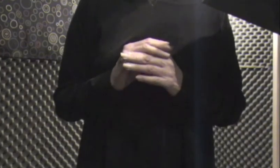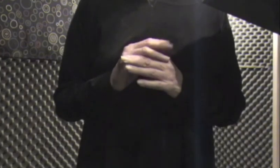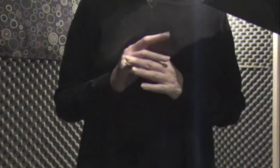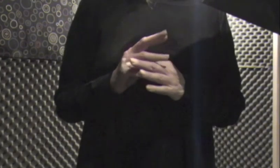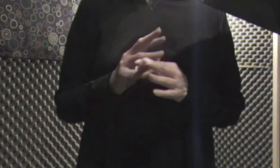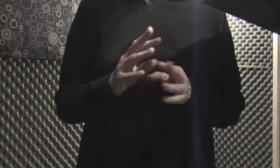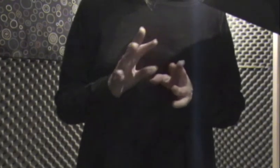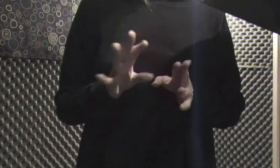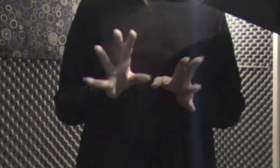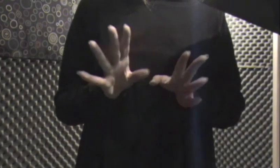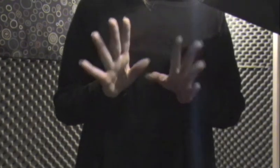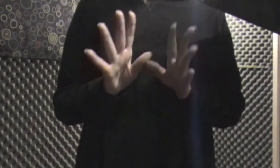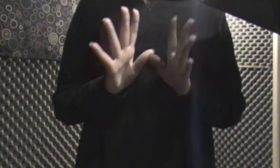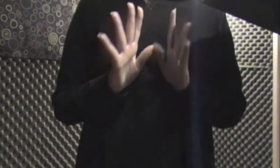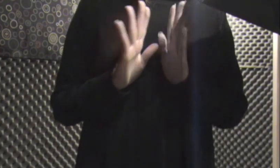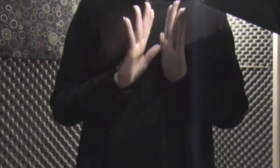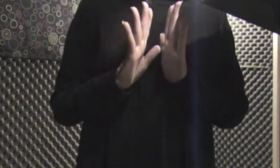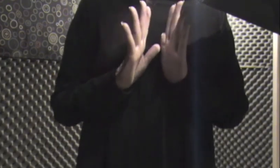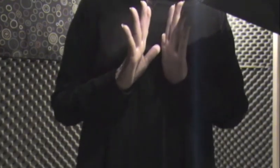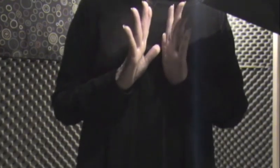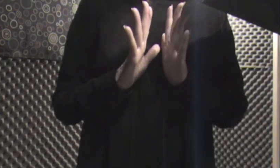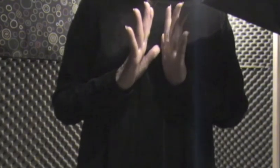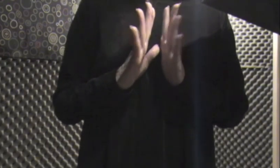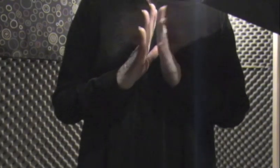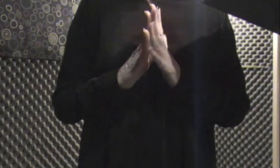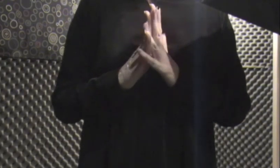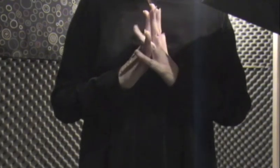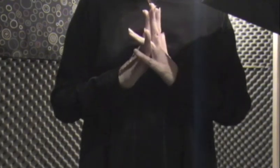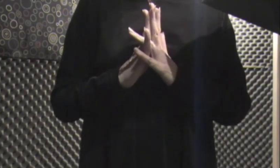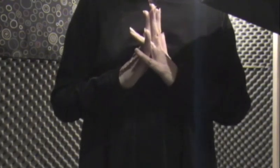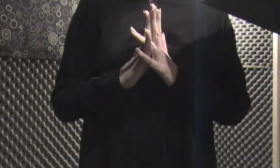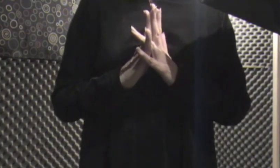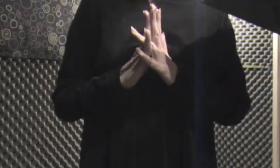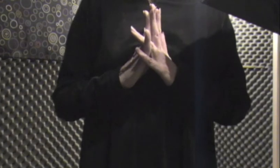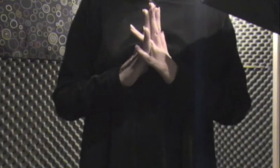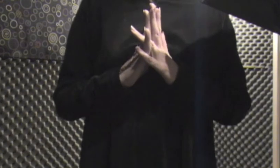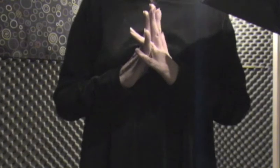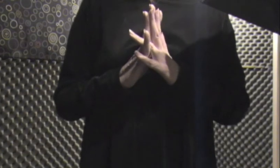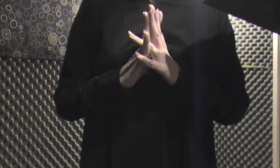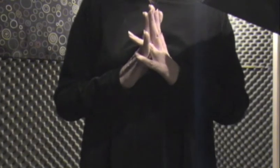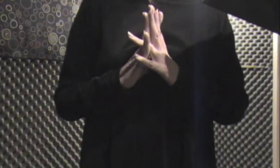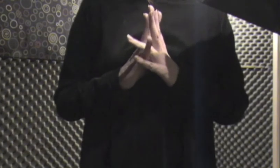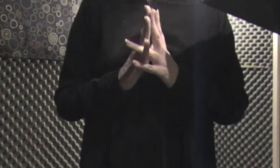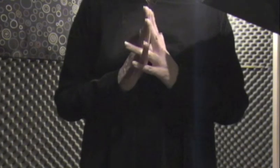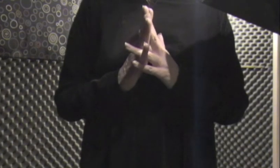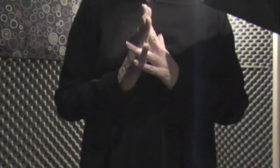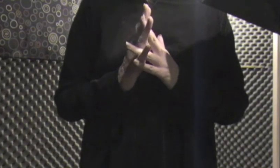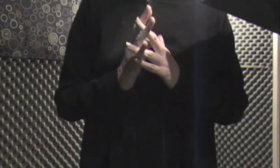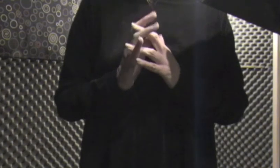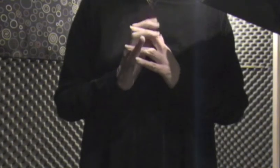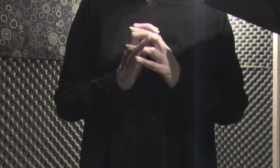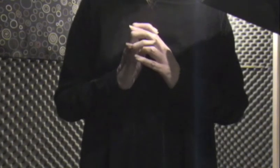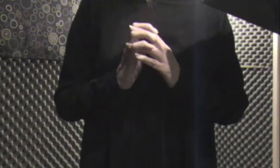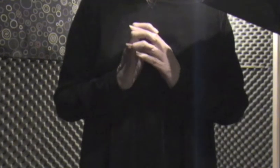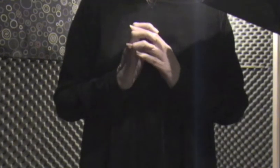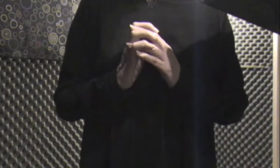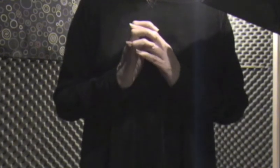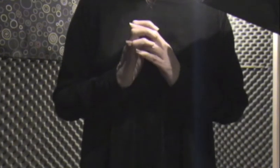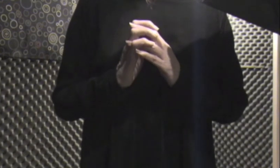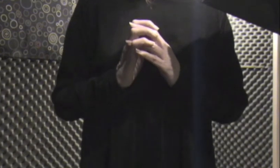everything Abscond with my clothes I cried silently Take me I sighed Possibly out loud She froze